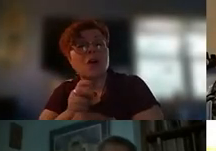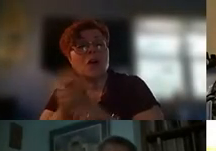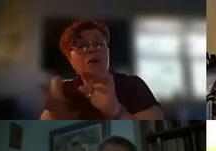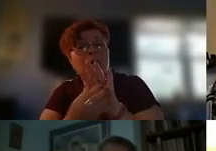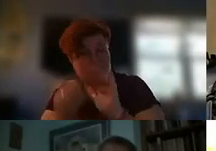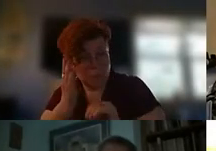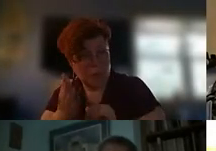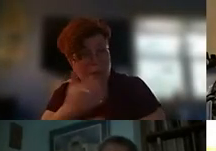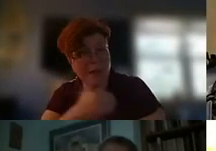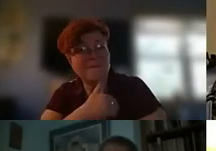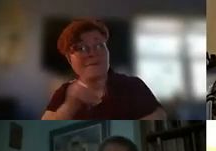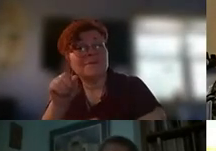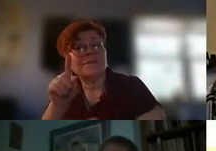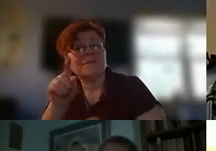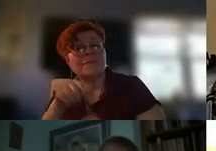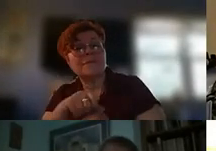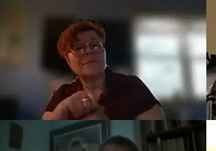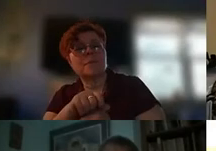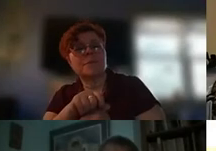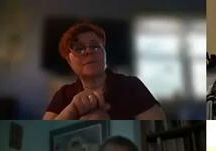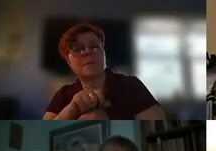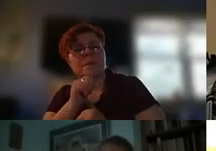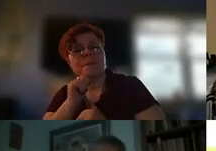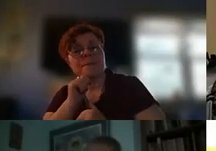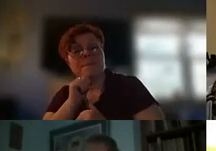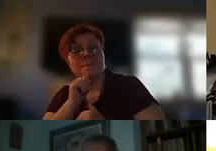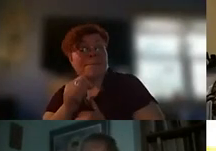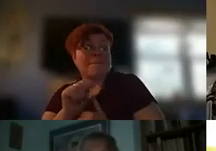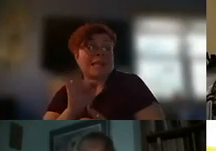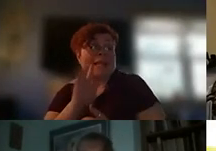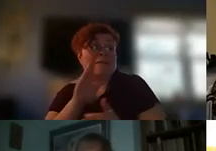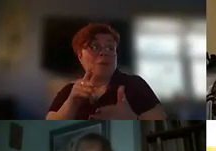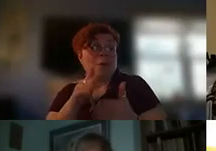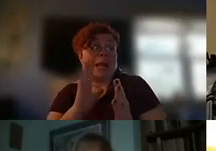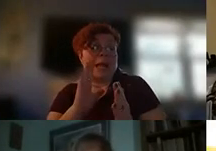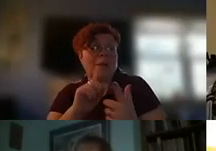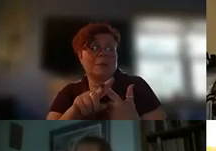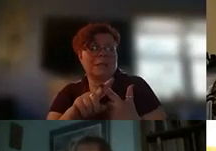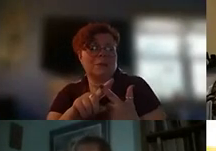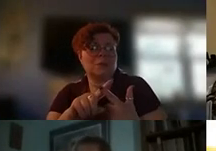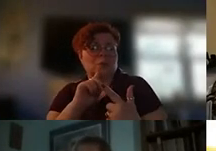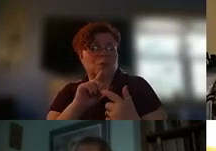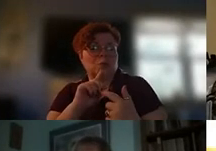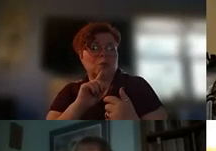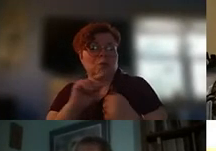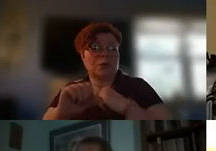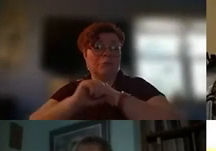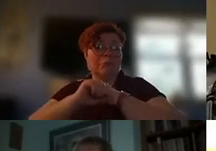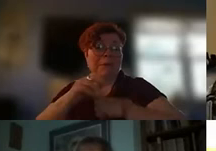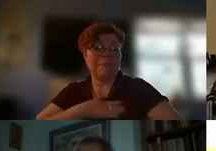well if you if if you allow me to to uh to plug my own book all the poems that i